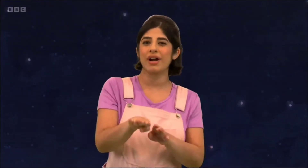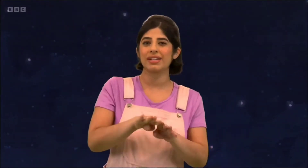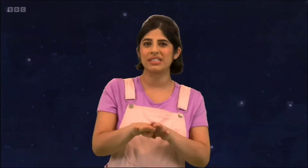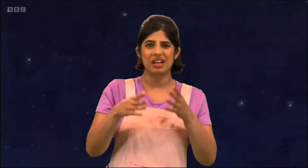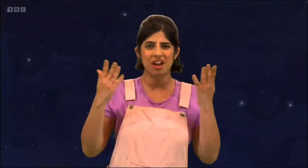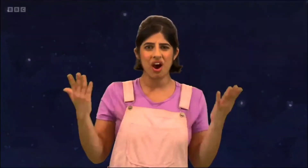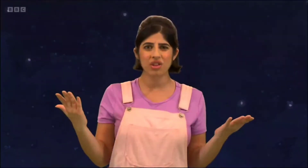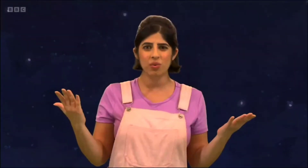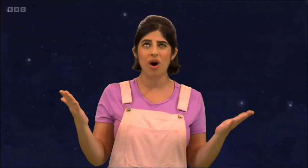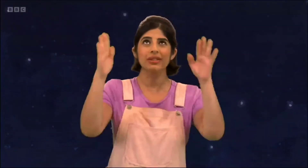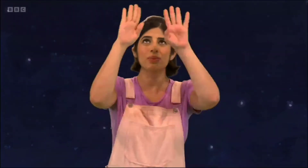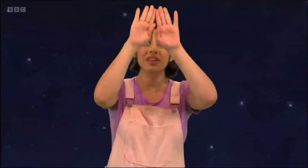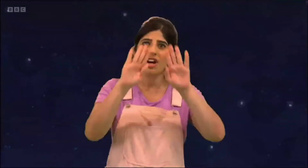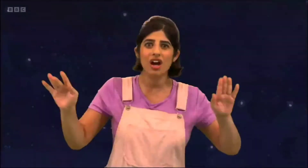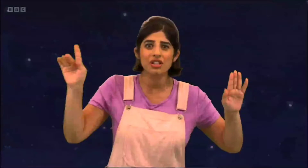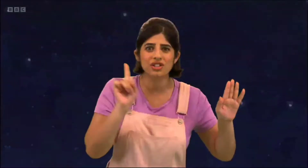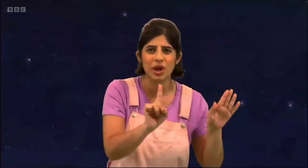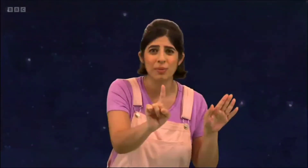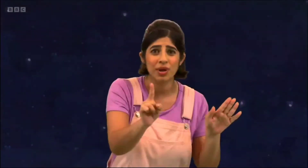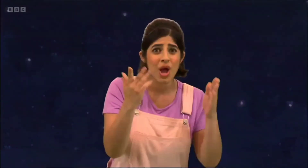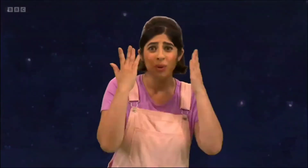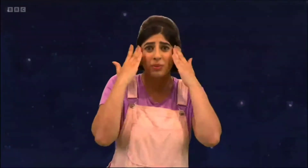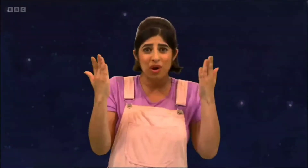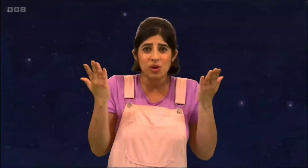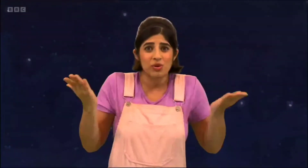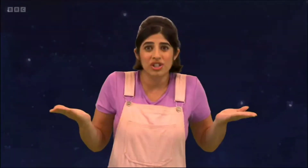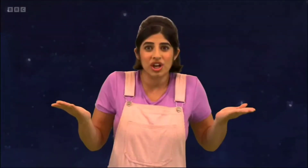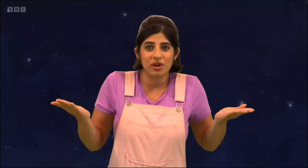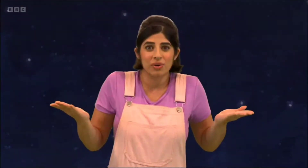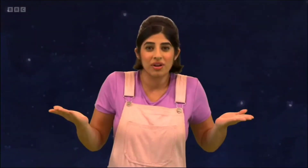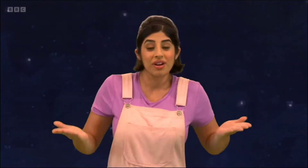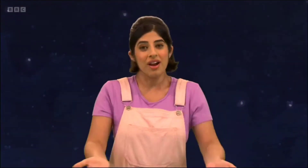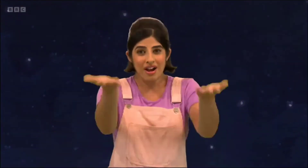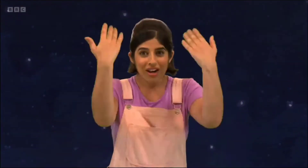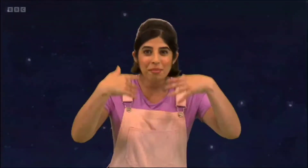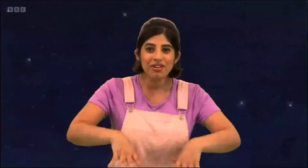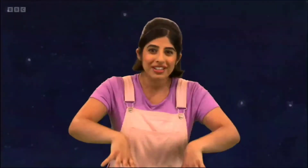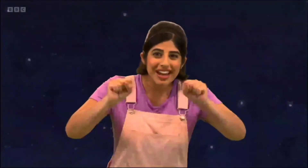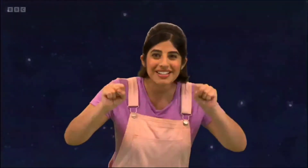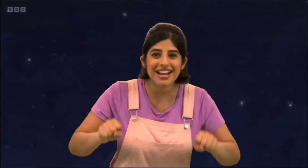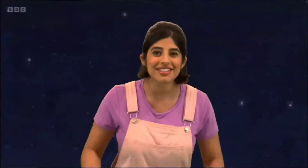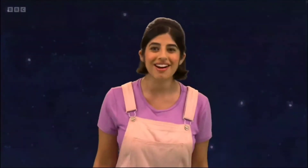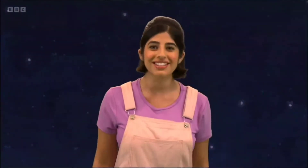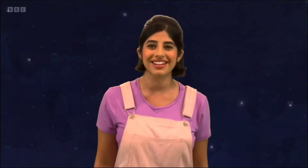practicing, otherwise when the curtains open, we won't know what to do. Come on, let's get started.